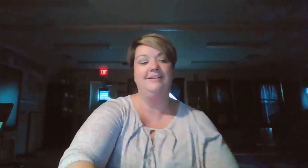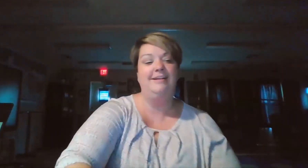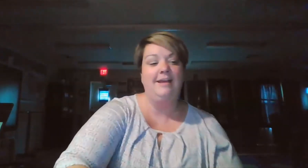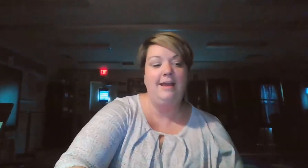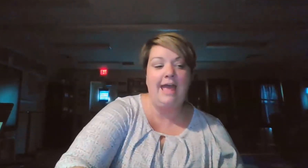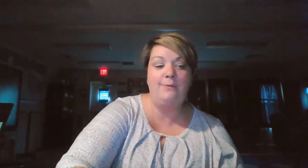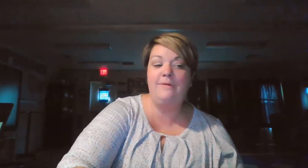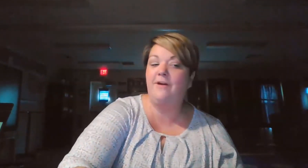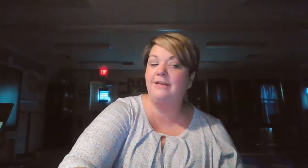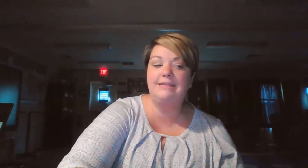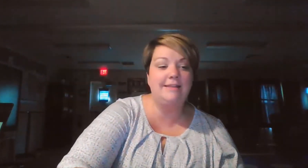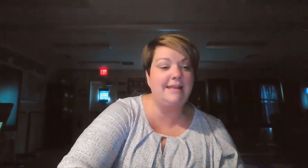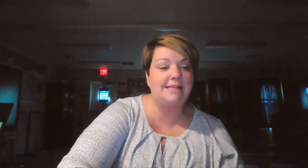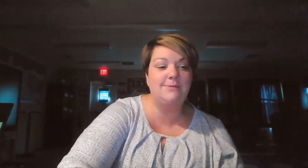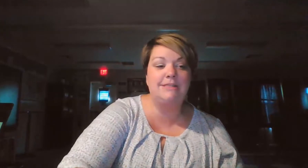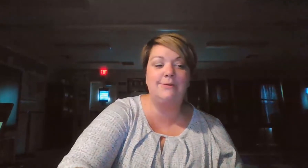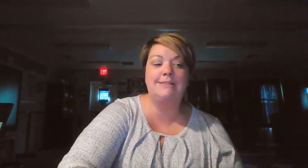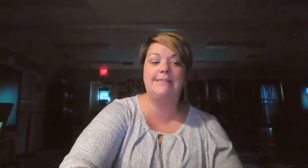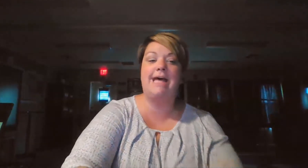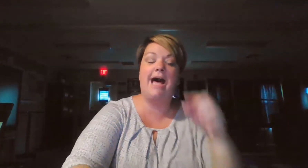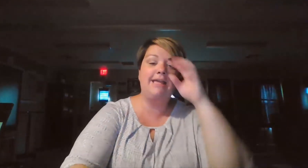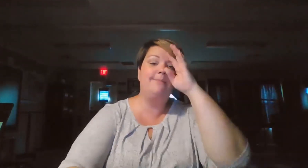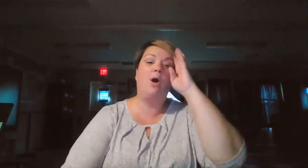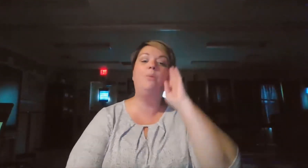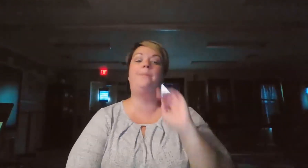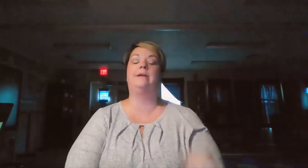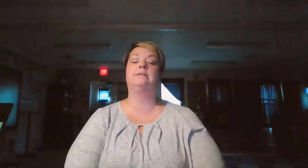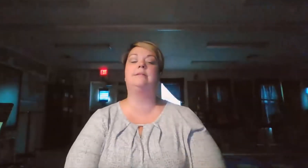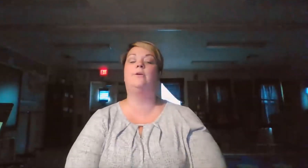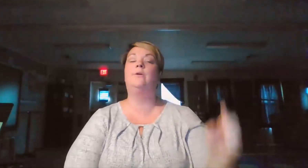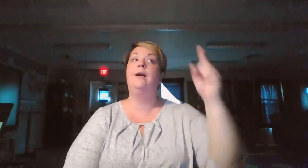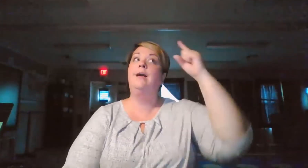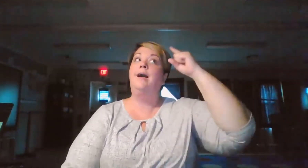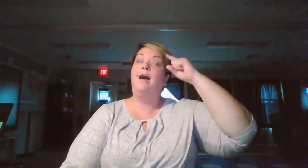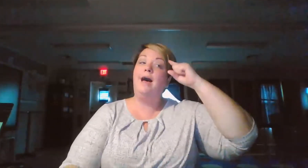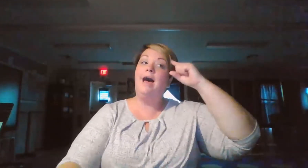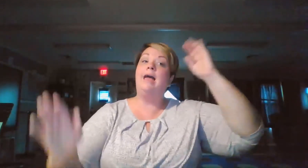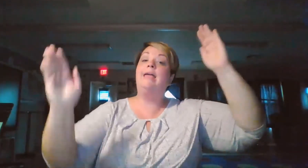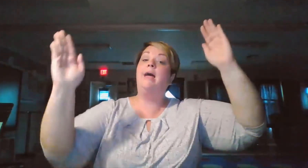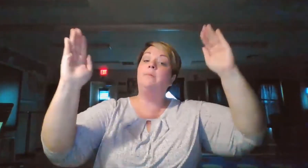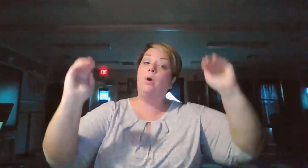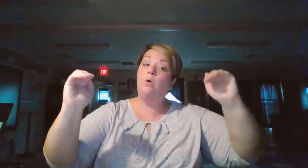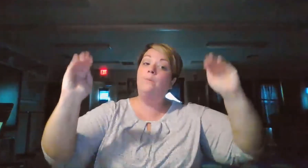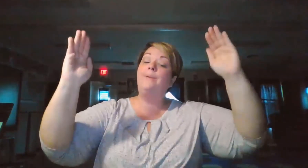And we've already done the next one too. It says, I am hoping. So. I am hoping.